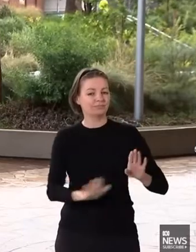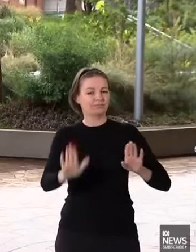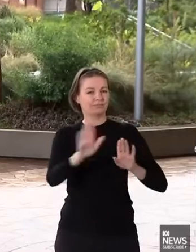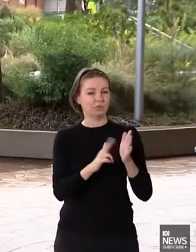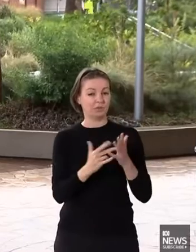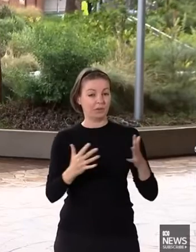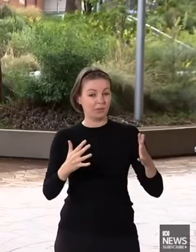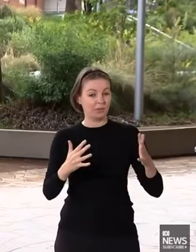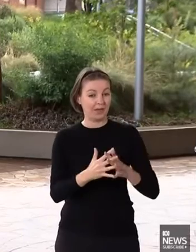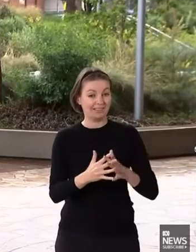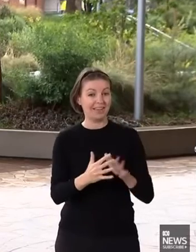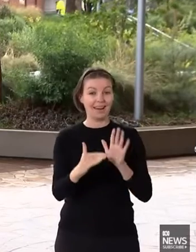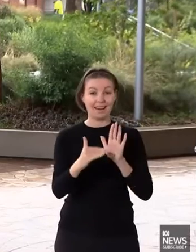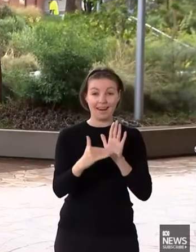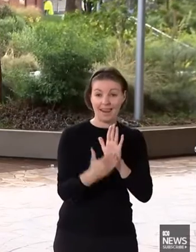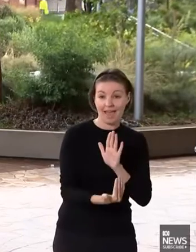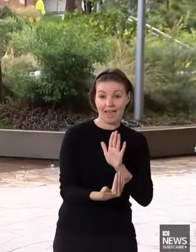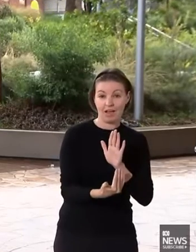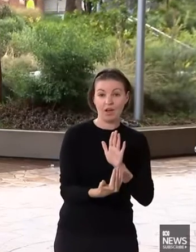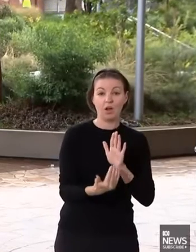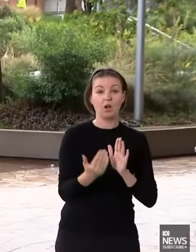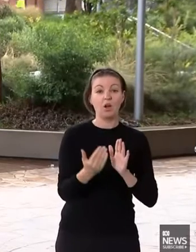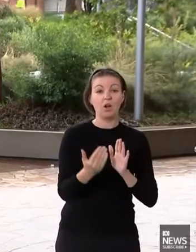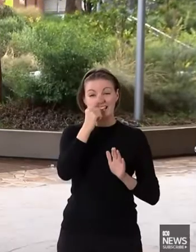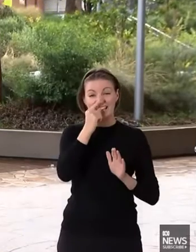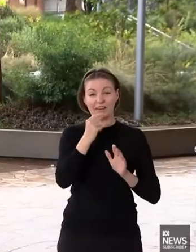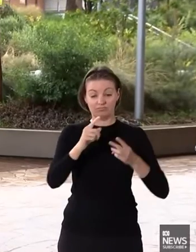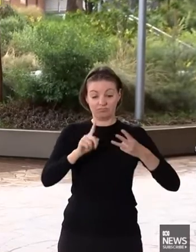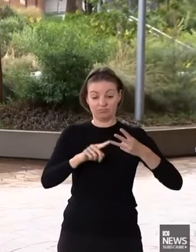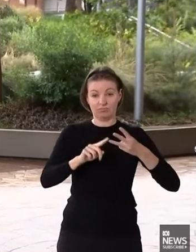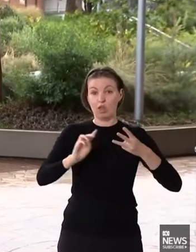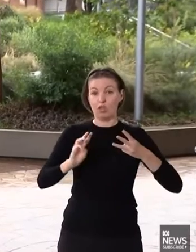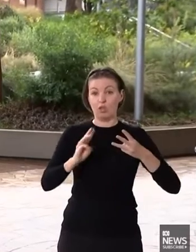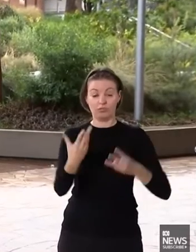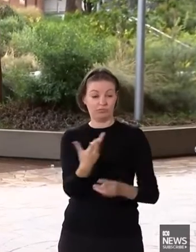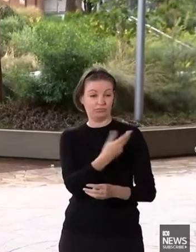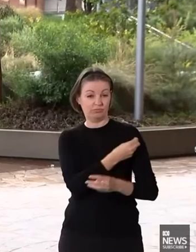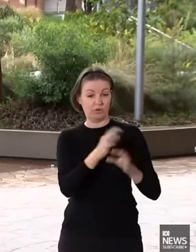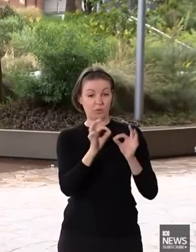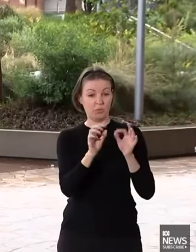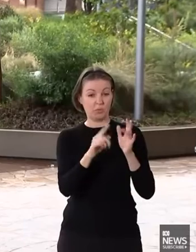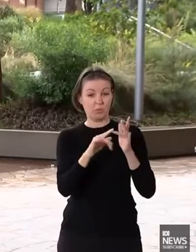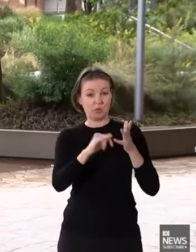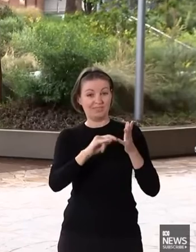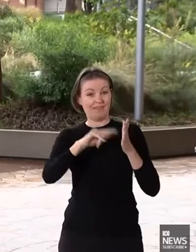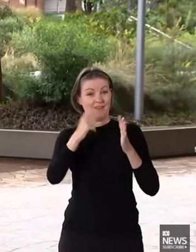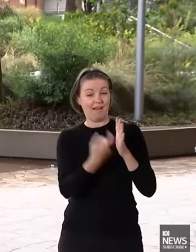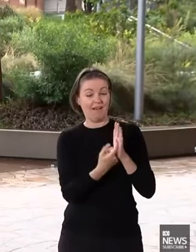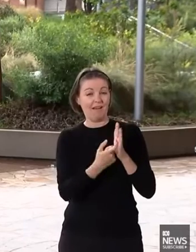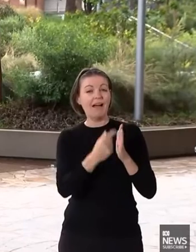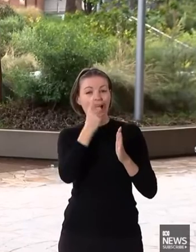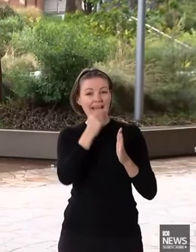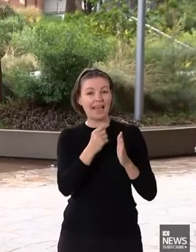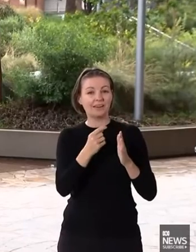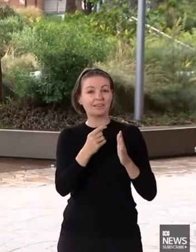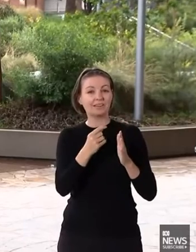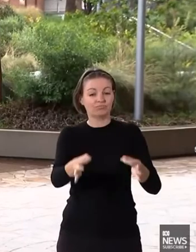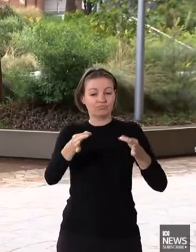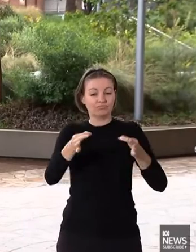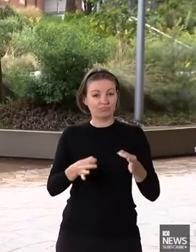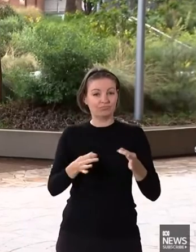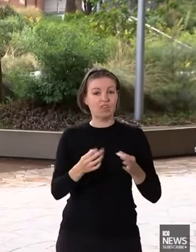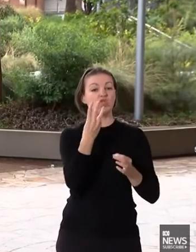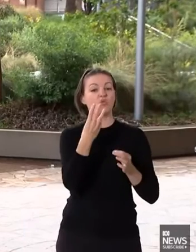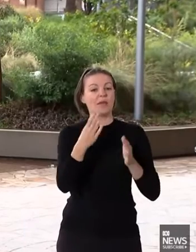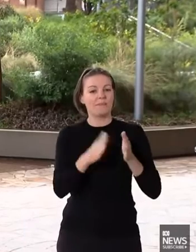we'll be bringing forward the eligibility for a booster shot from four months to three months. That's in our 40 centres across New